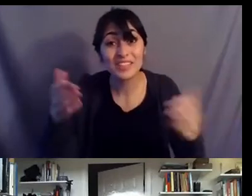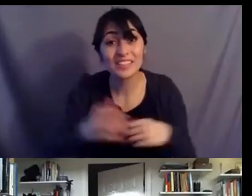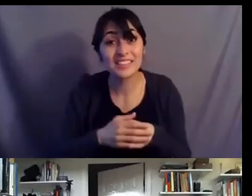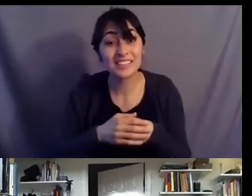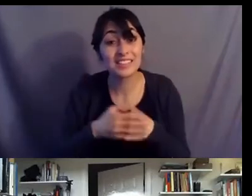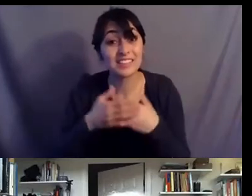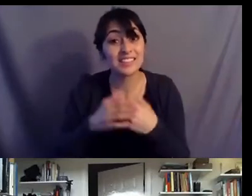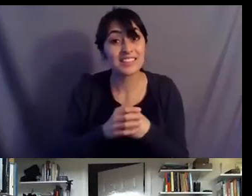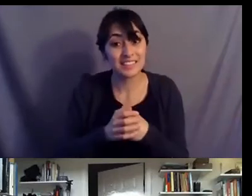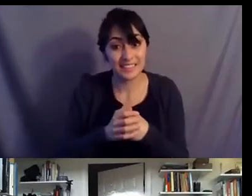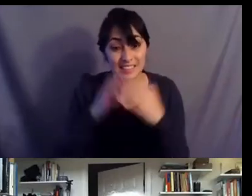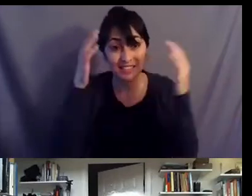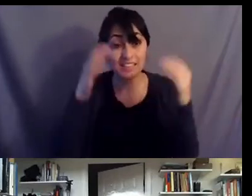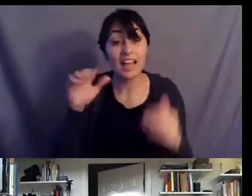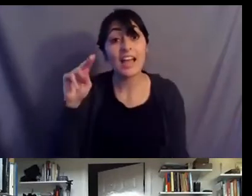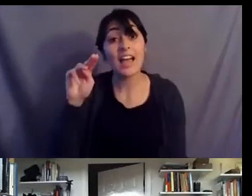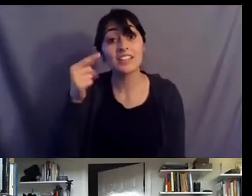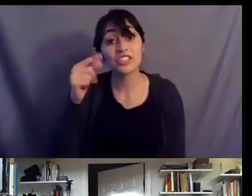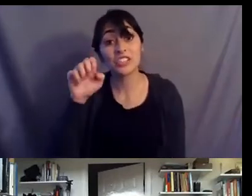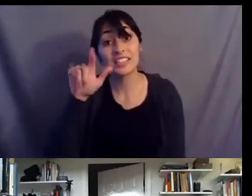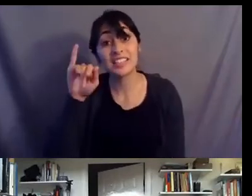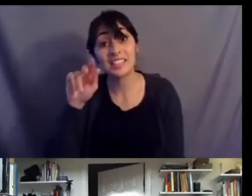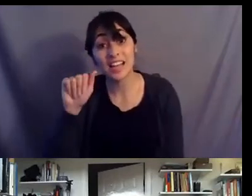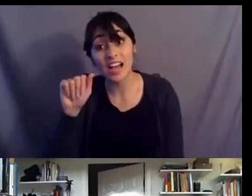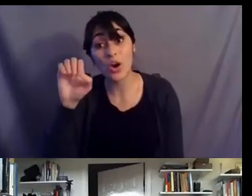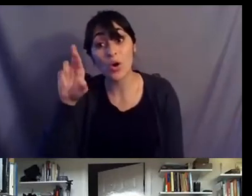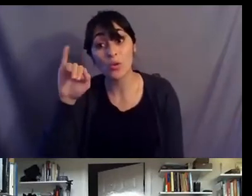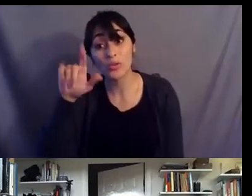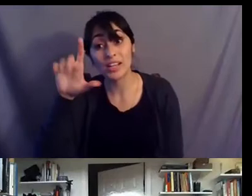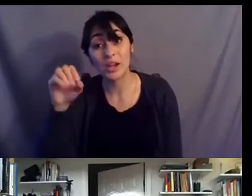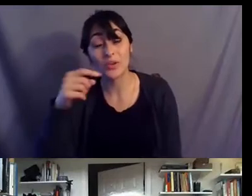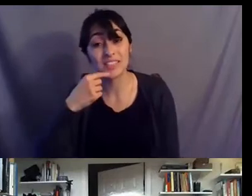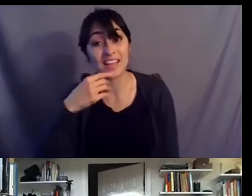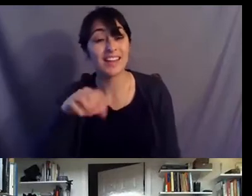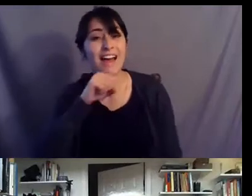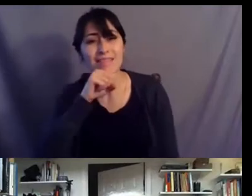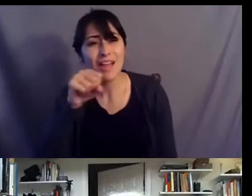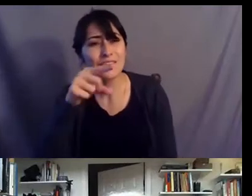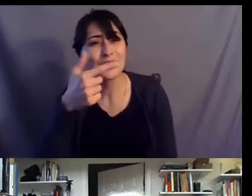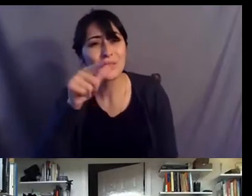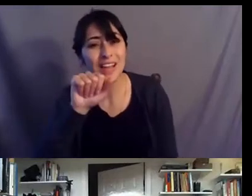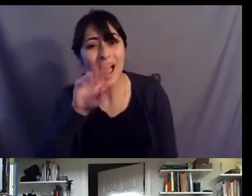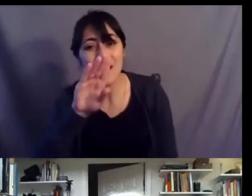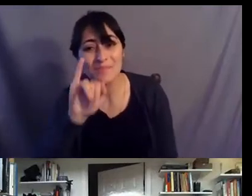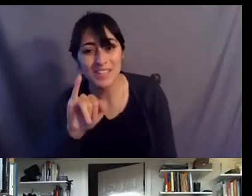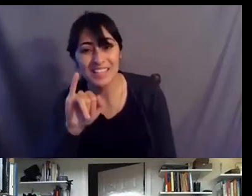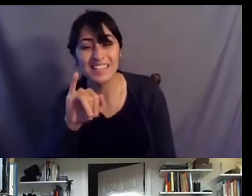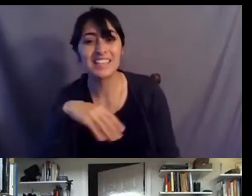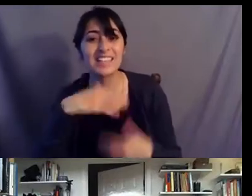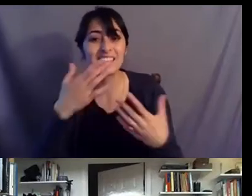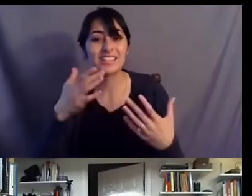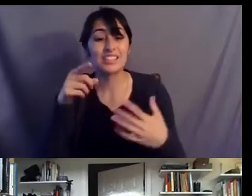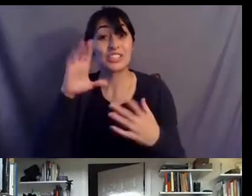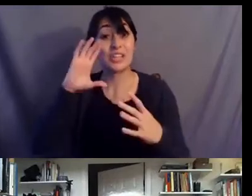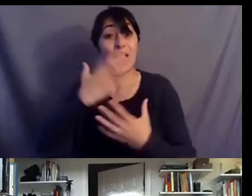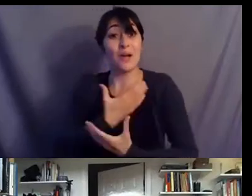and angelina o willow is saying i love you gabby she's our speaker next week she's our beautiful sister